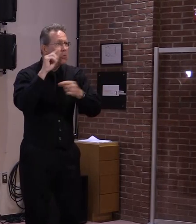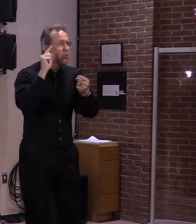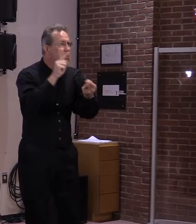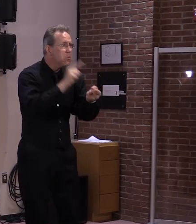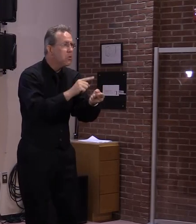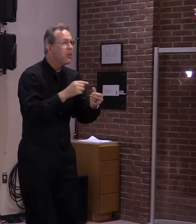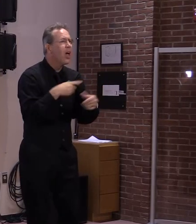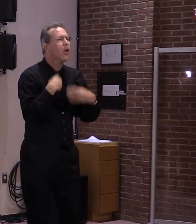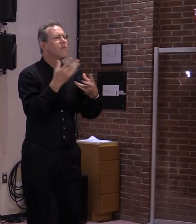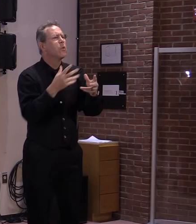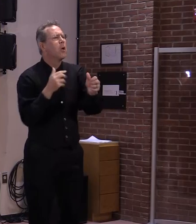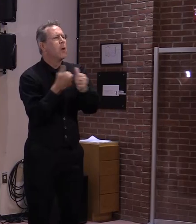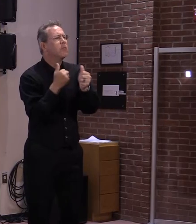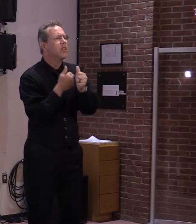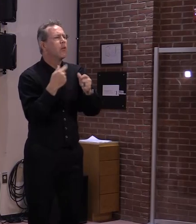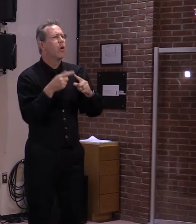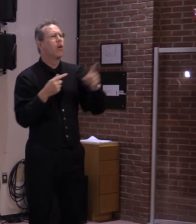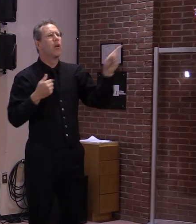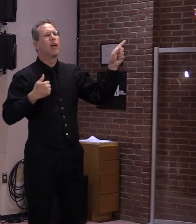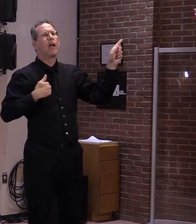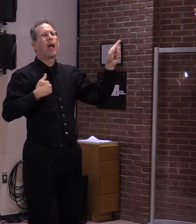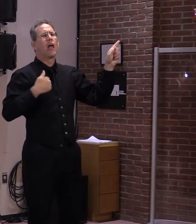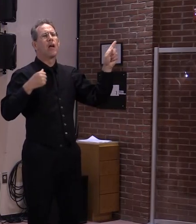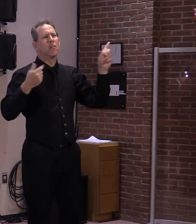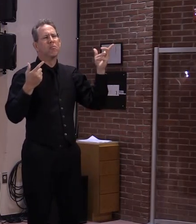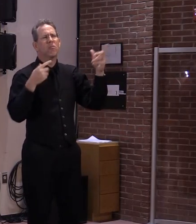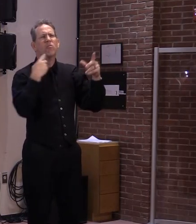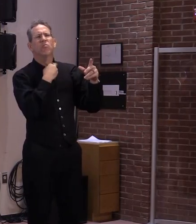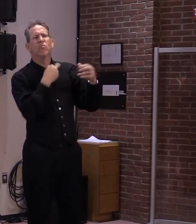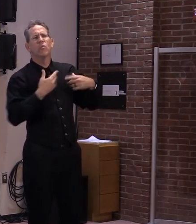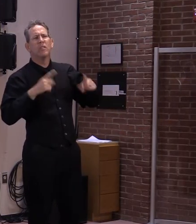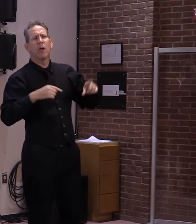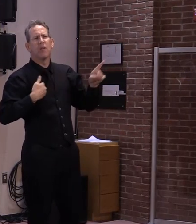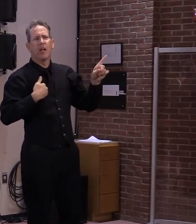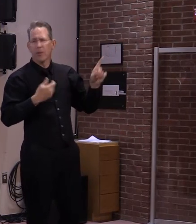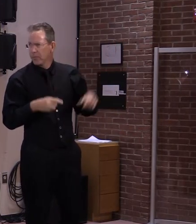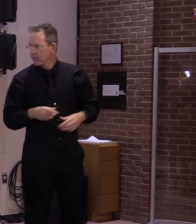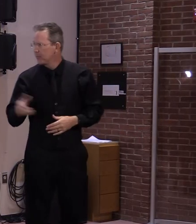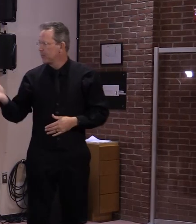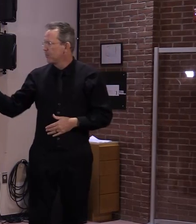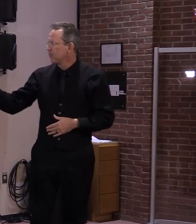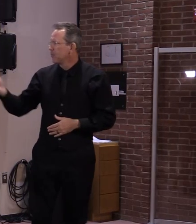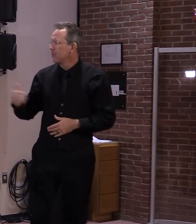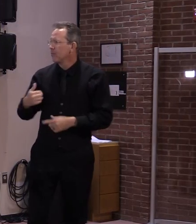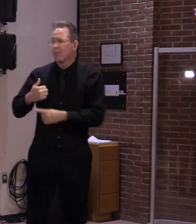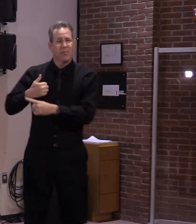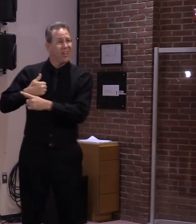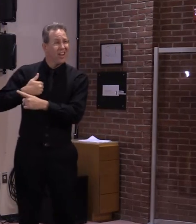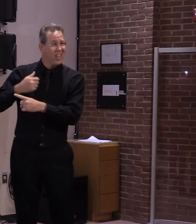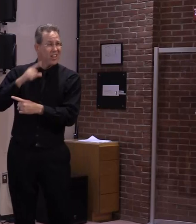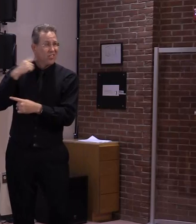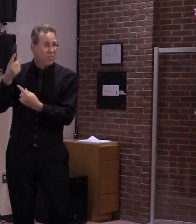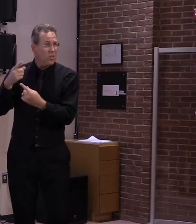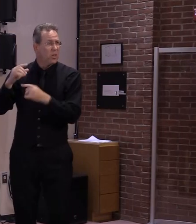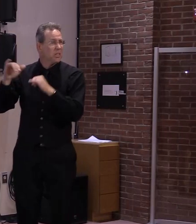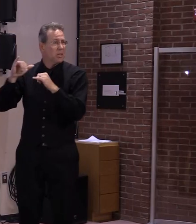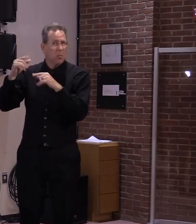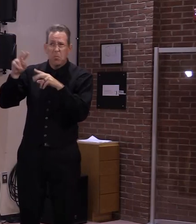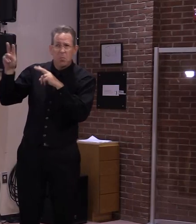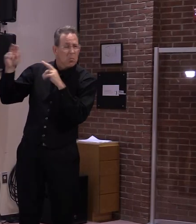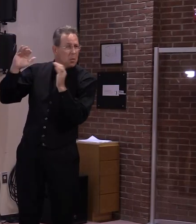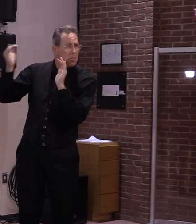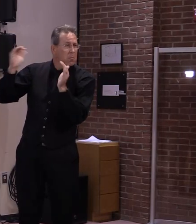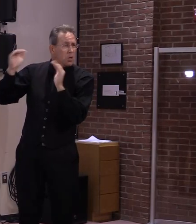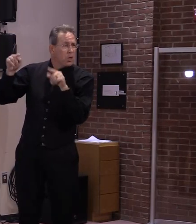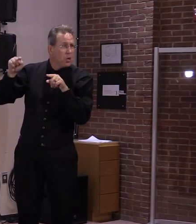Canada and Quebec. Similar to the United States, Canada experienced a surge of COVID-19 cases this winter with case